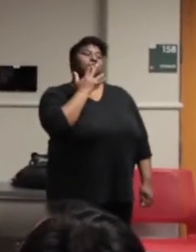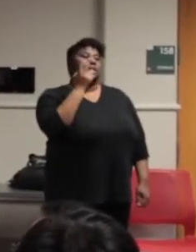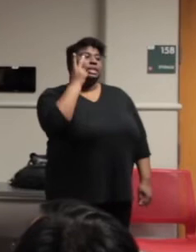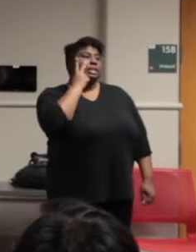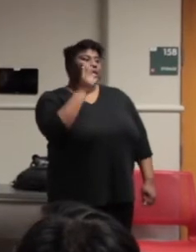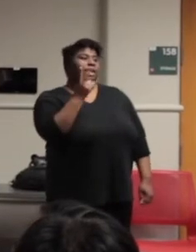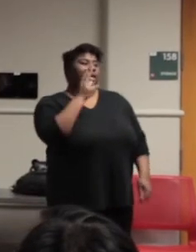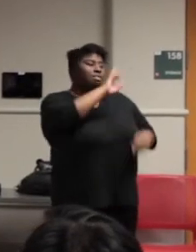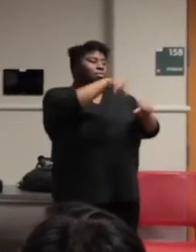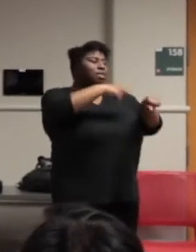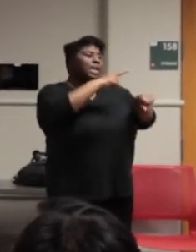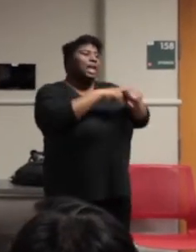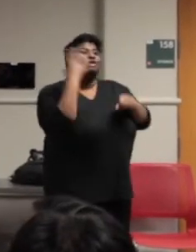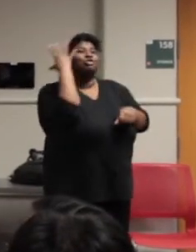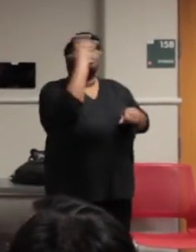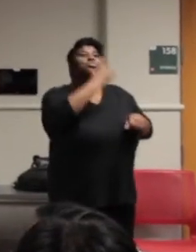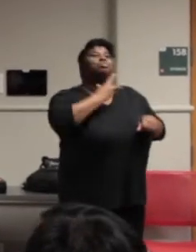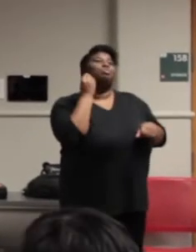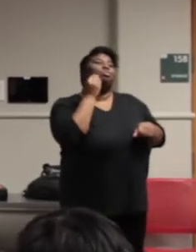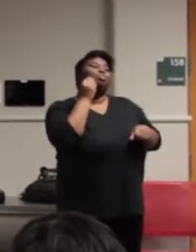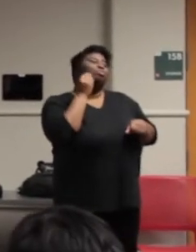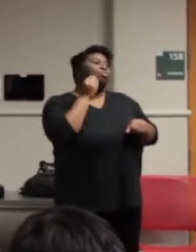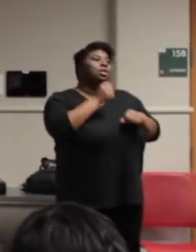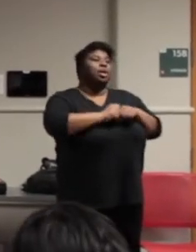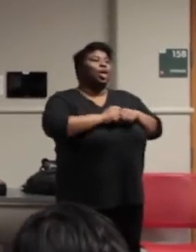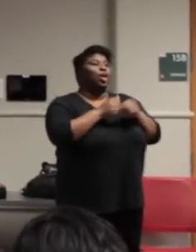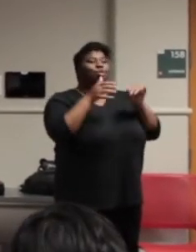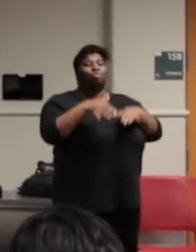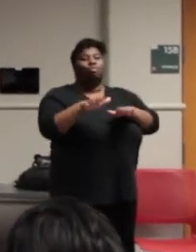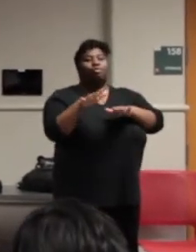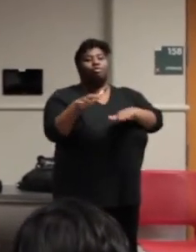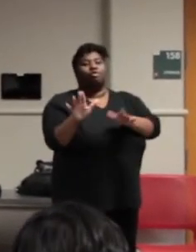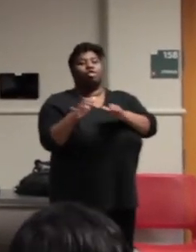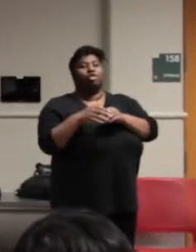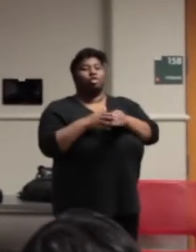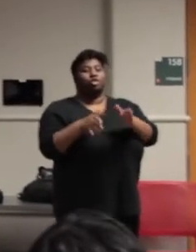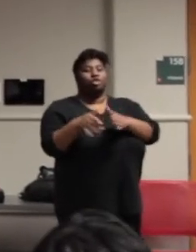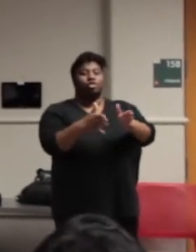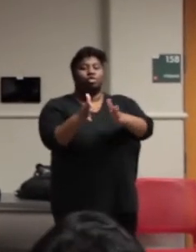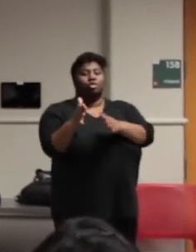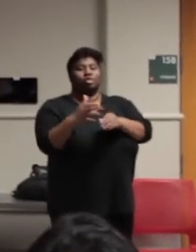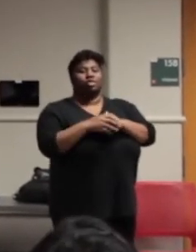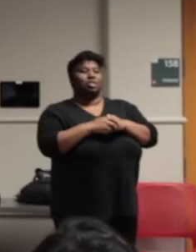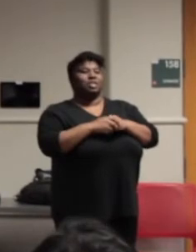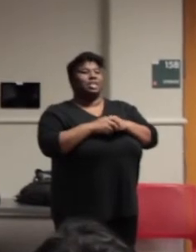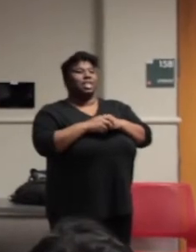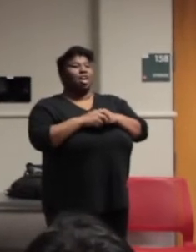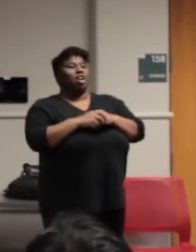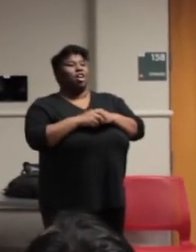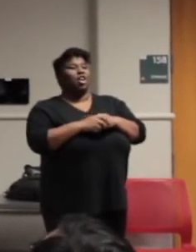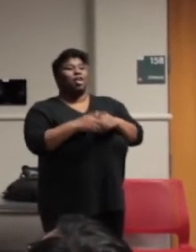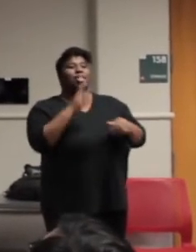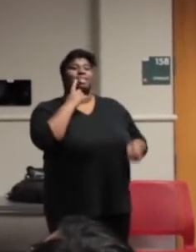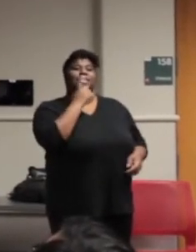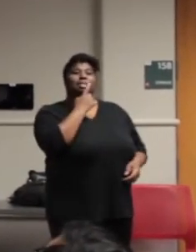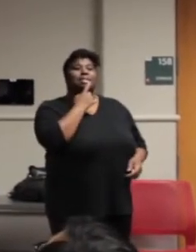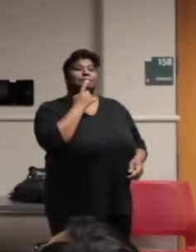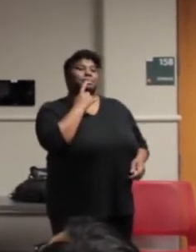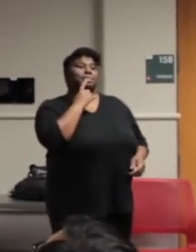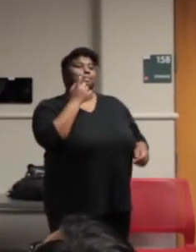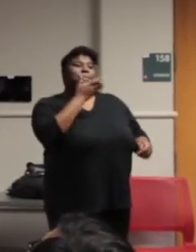the natural scene, rivers in tumult crowds of vegetation, I said, what of these reeds? Are your lips not more nimble than these?